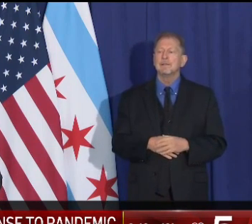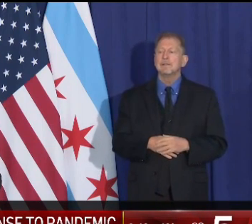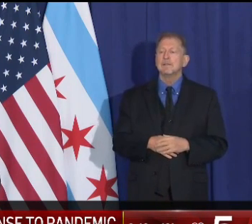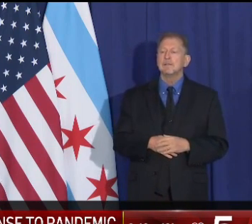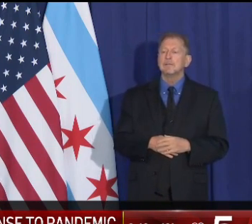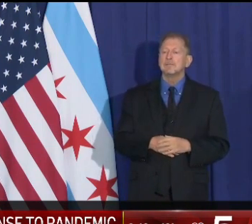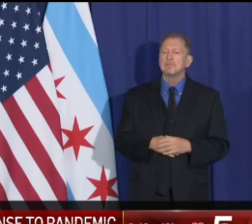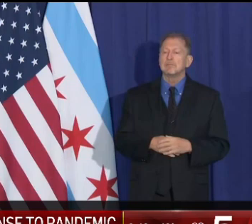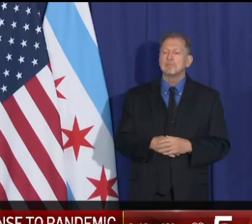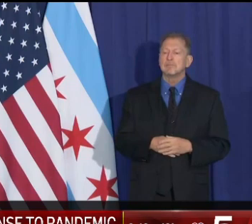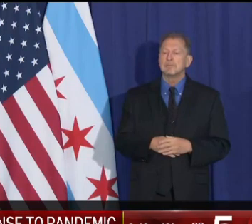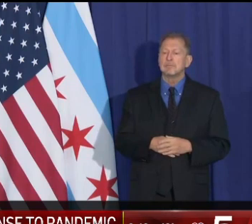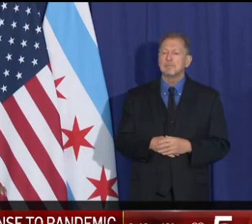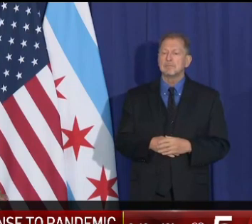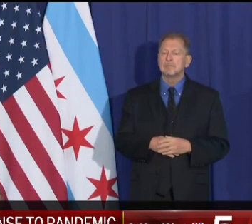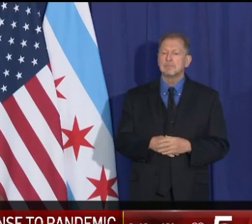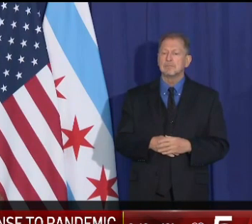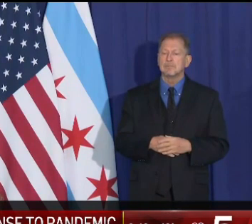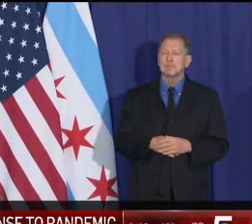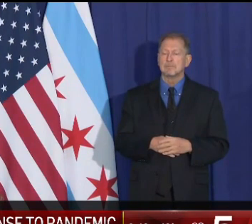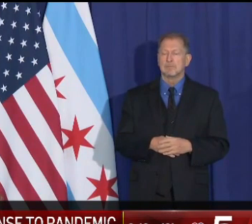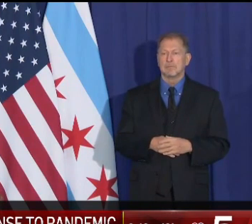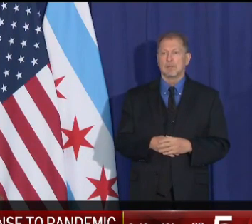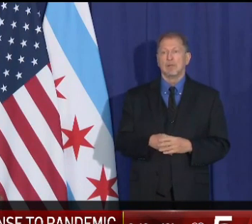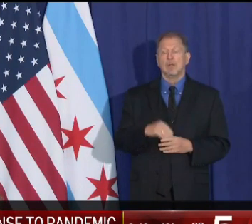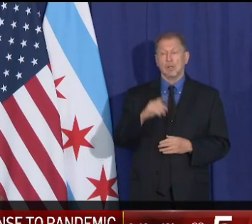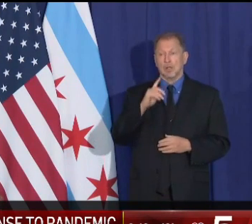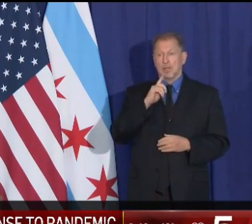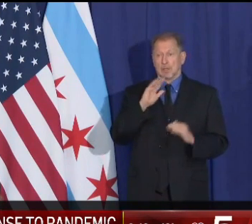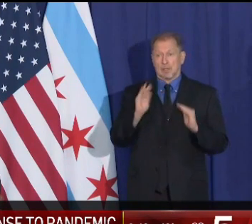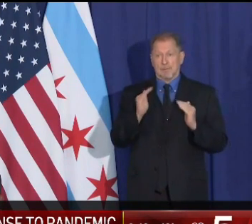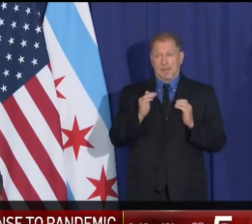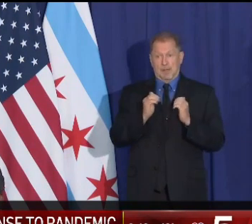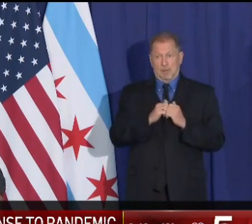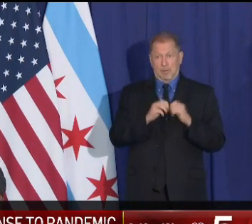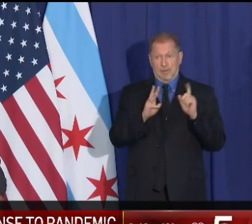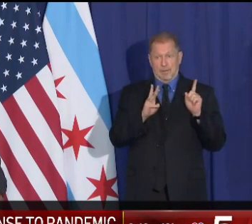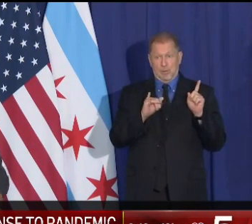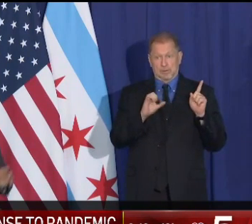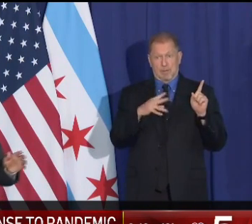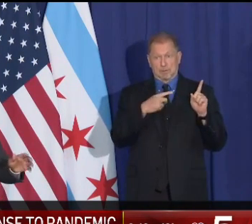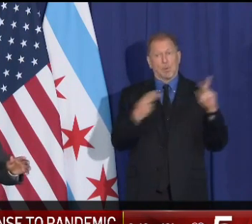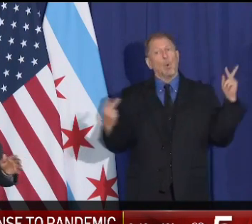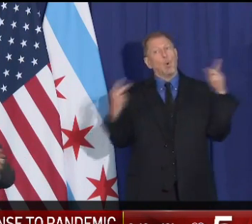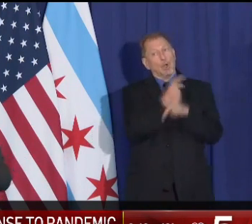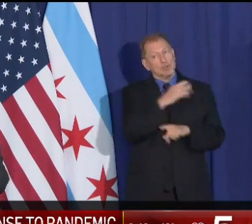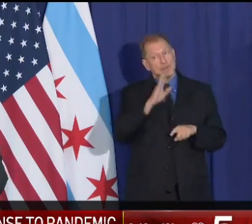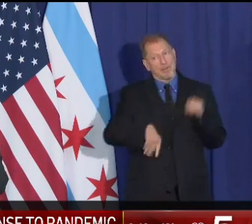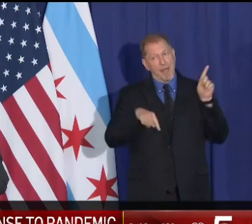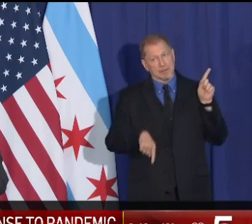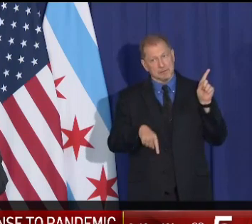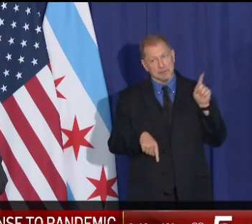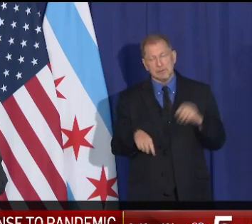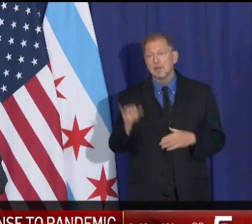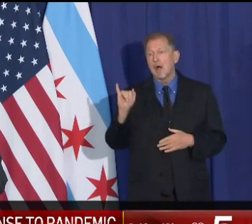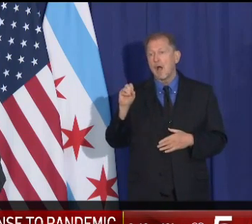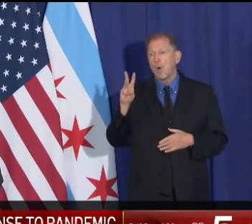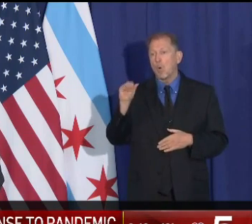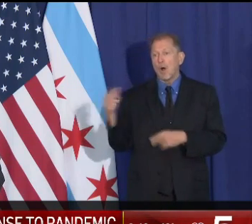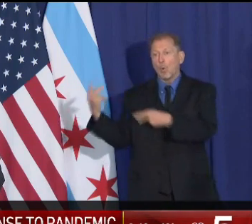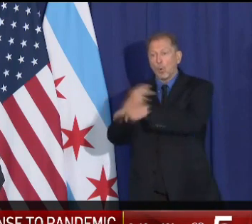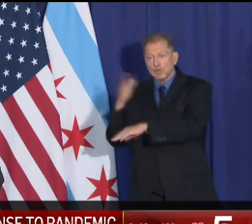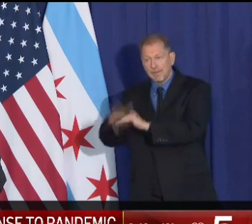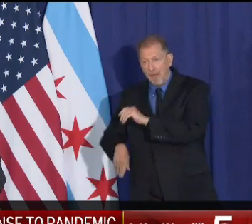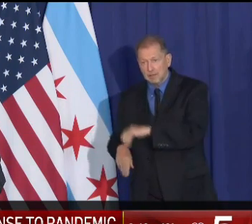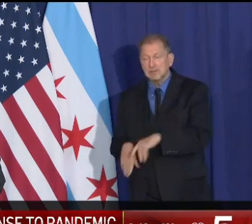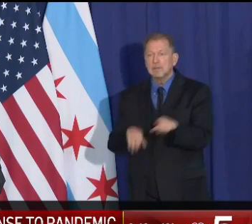seen the kind of challenges that our neighbor to the north in Wisconsin or Iowa or Indiana or